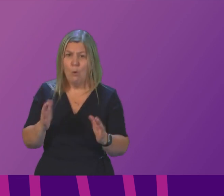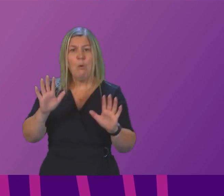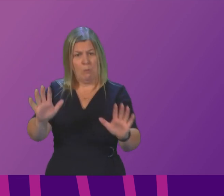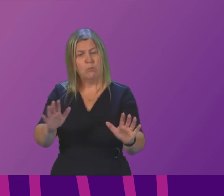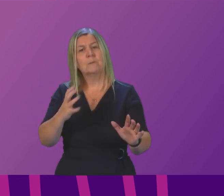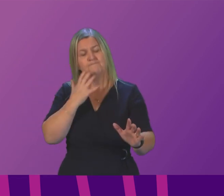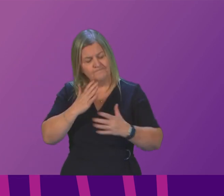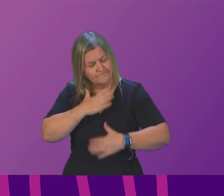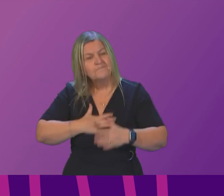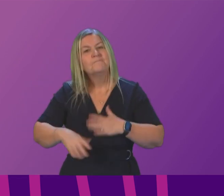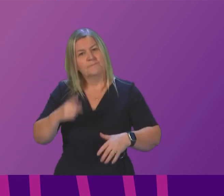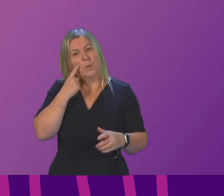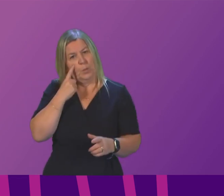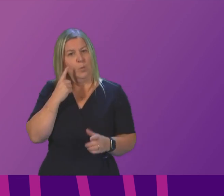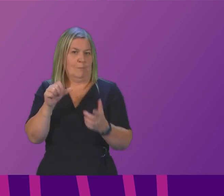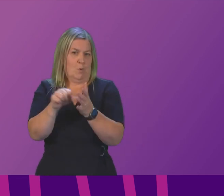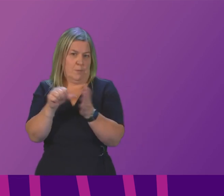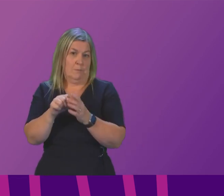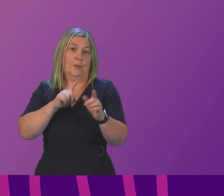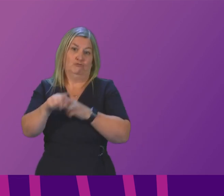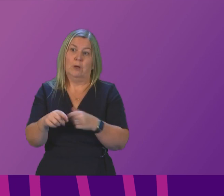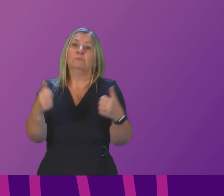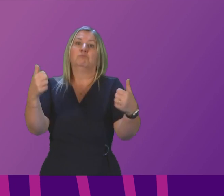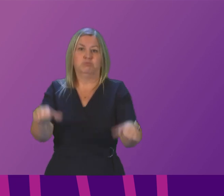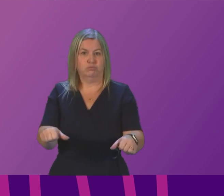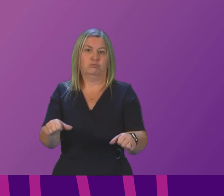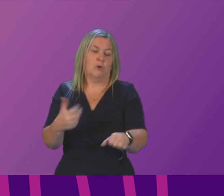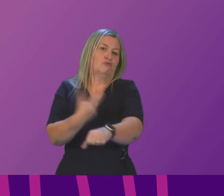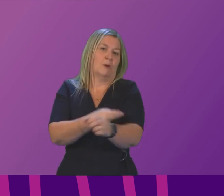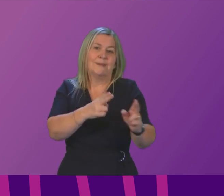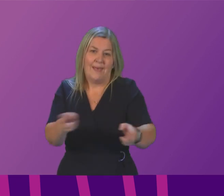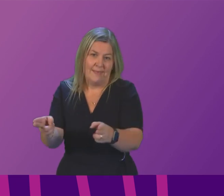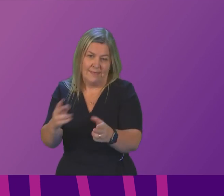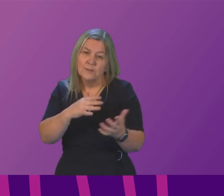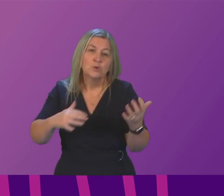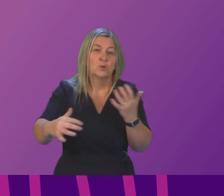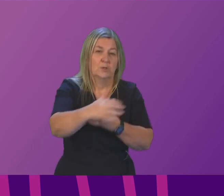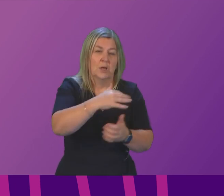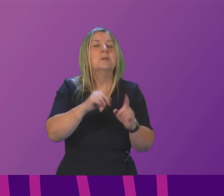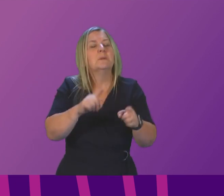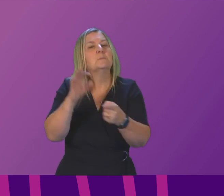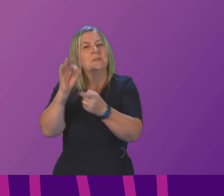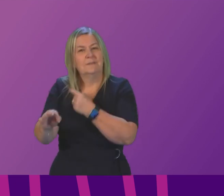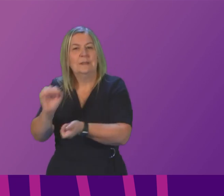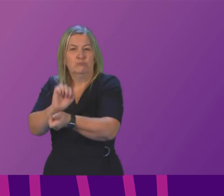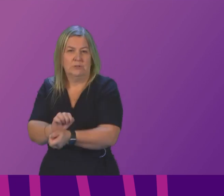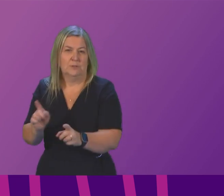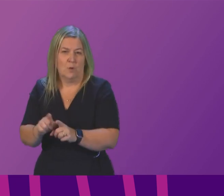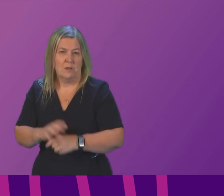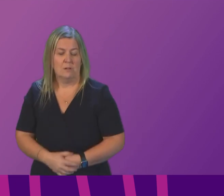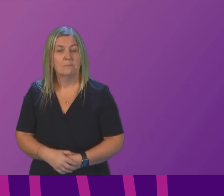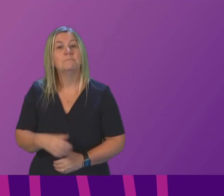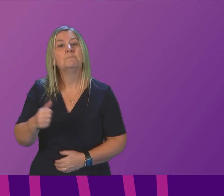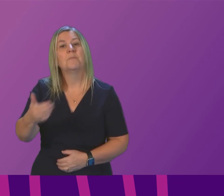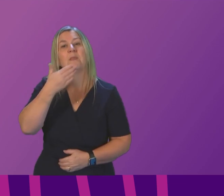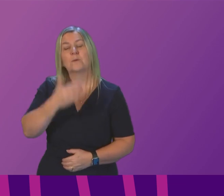as we face up to and address the issue of drugs deaths in society generally but in our prisons in particular Question number